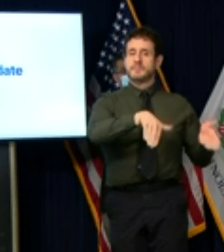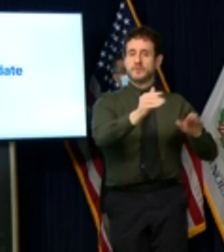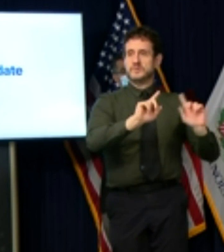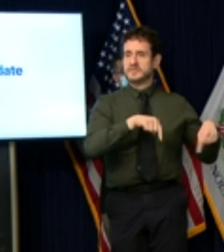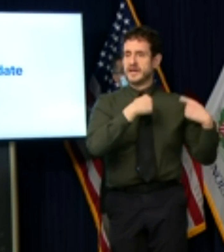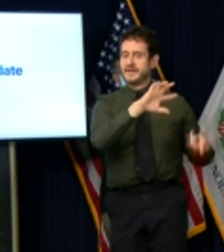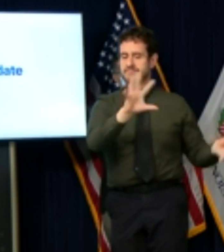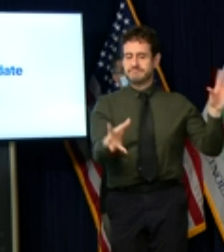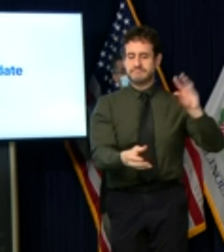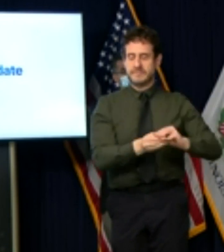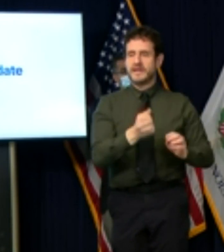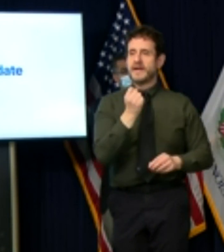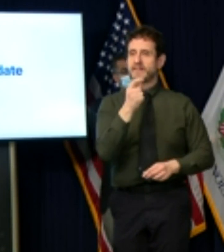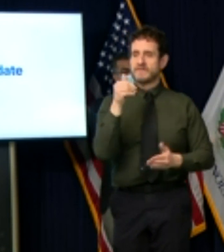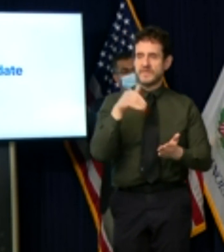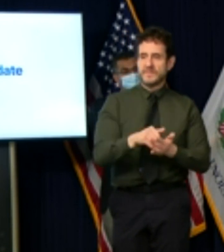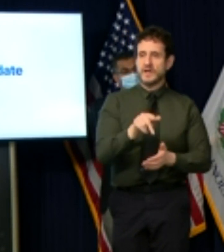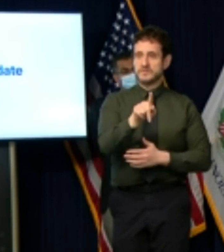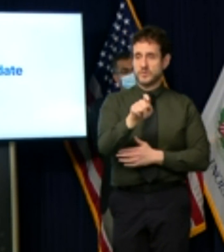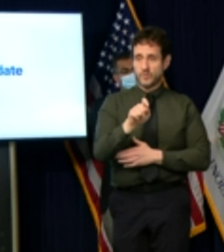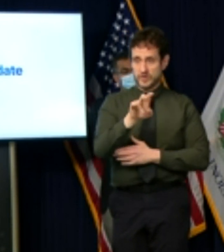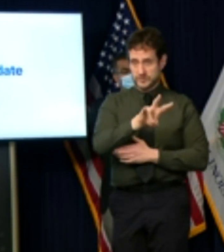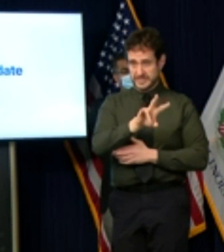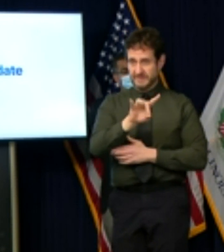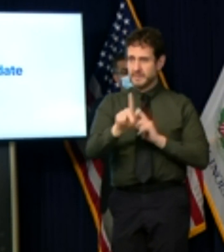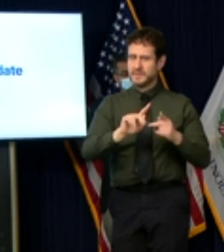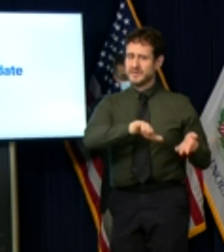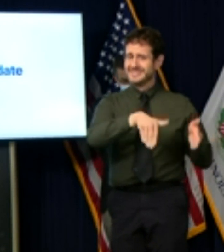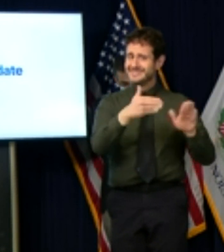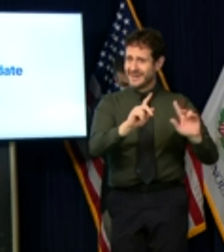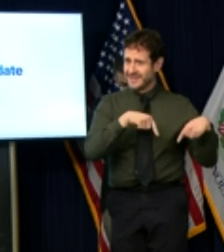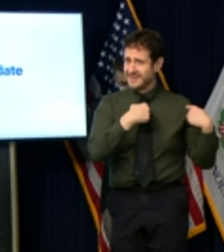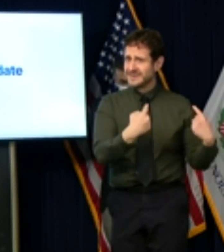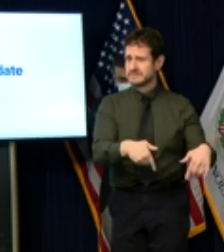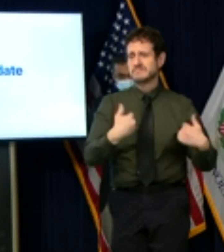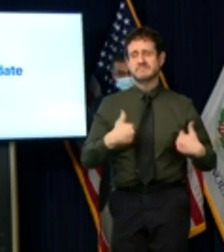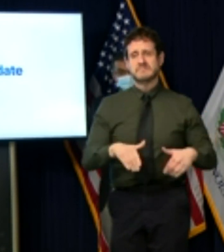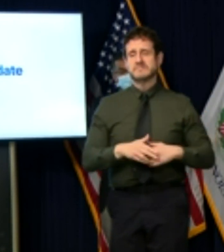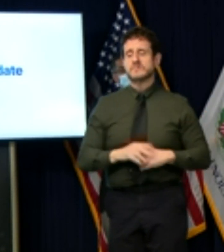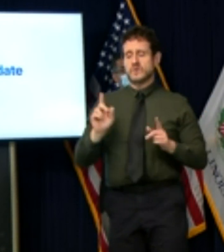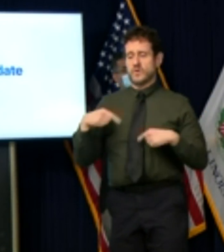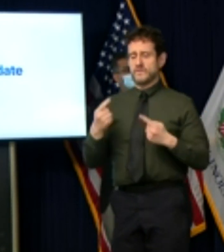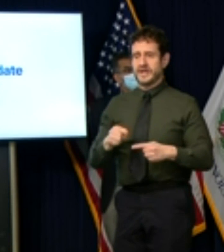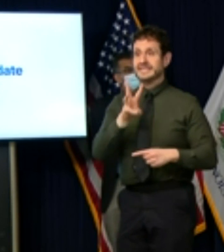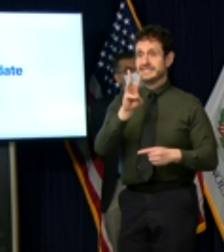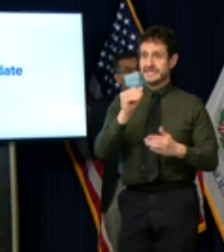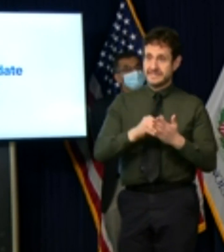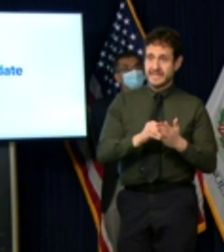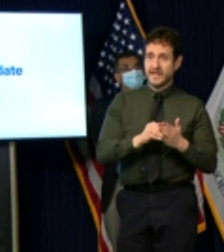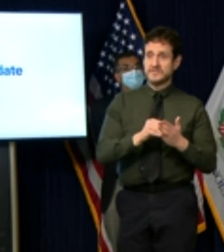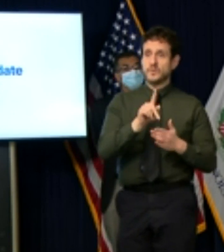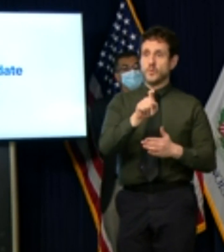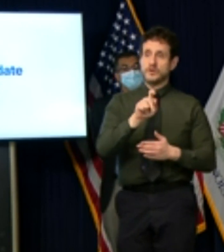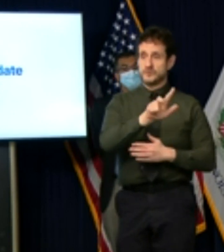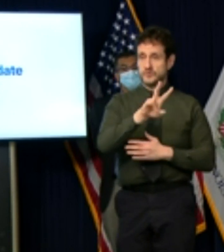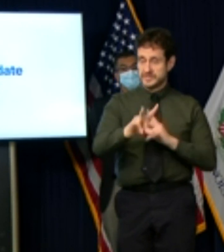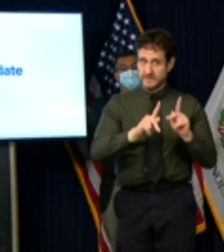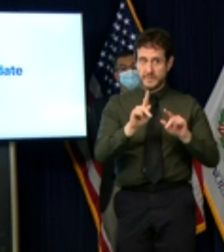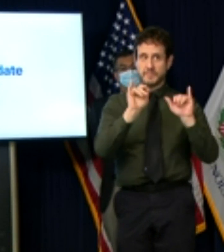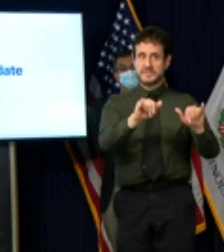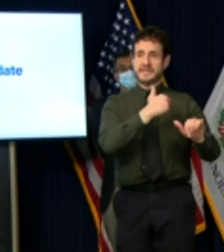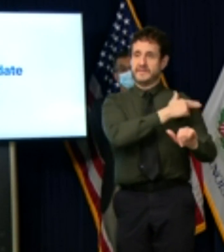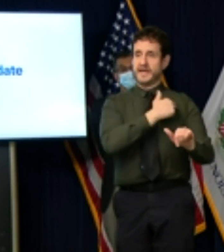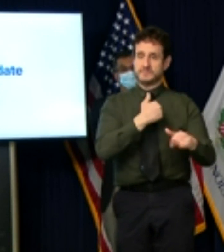171 178 overnight 6037 individuals were in the hospital with covet 19 of